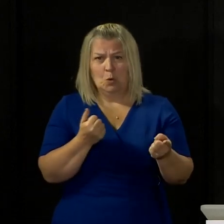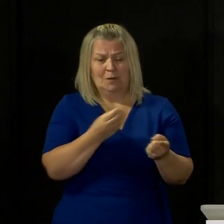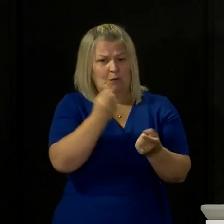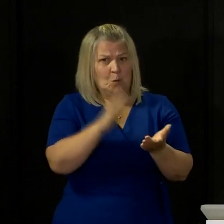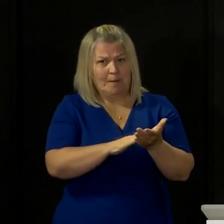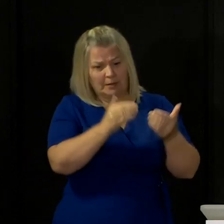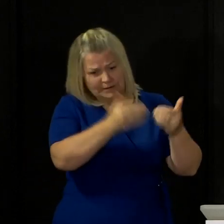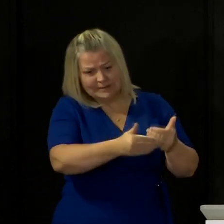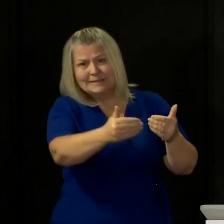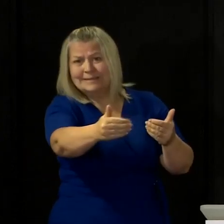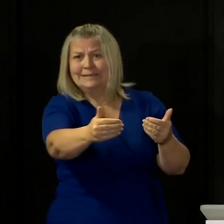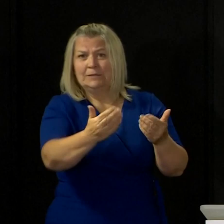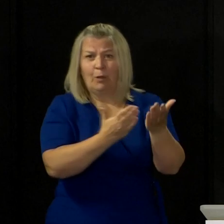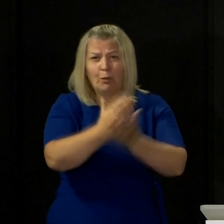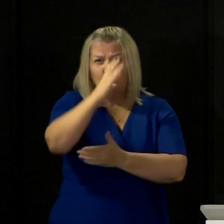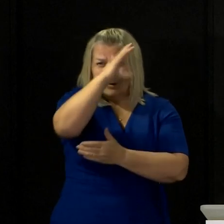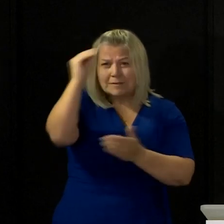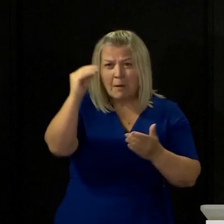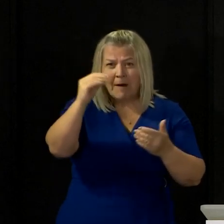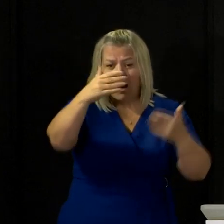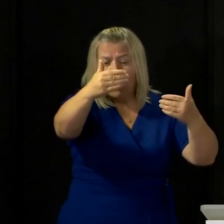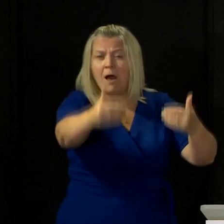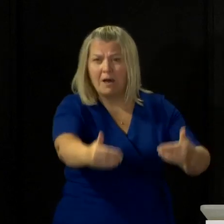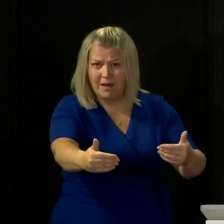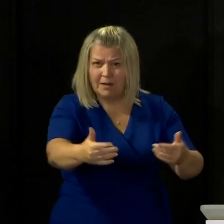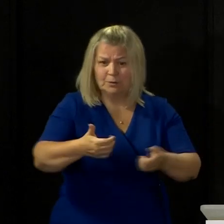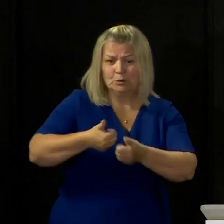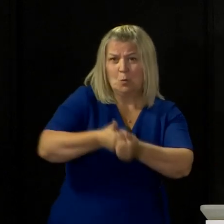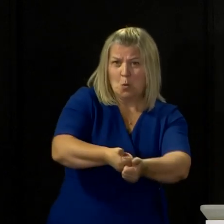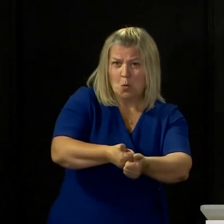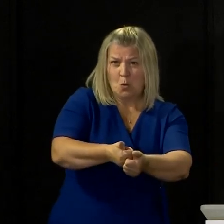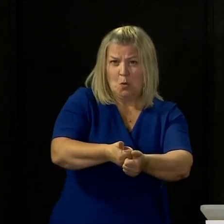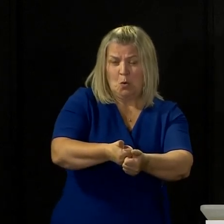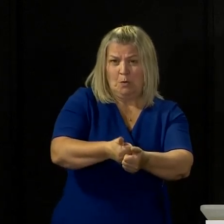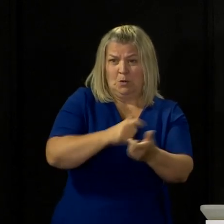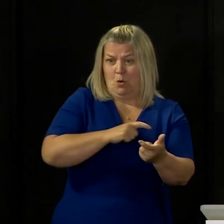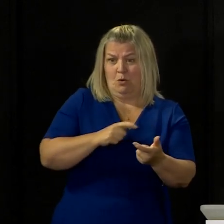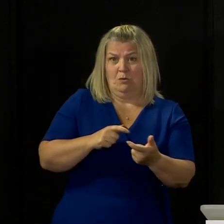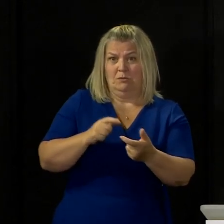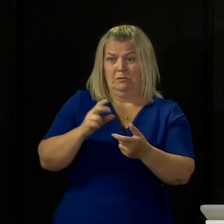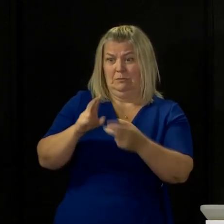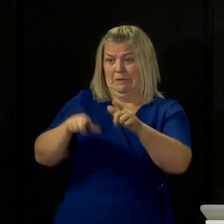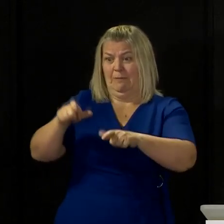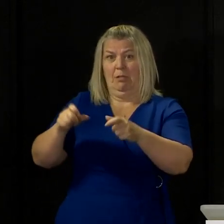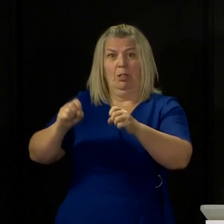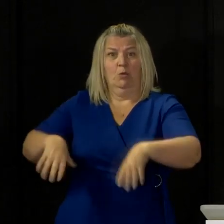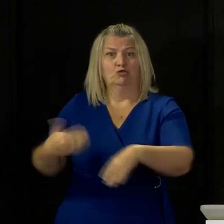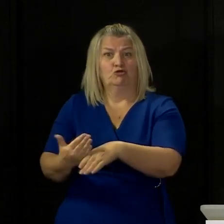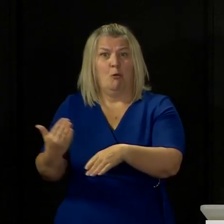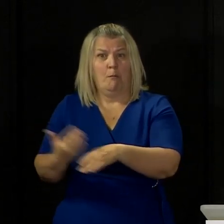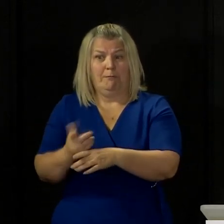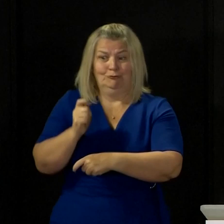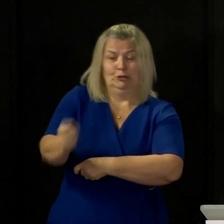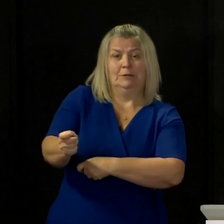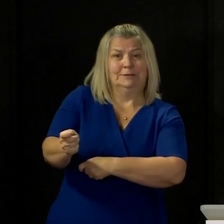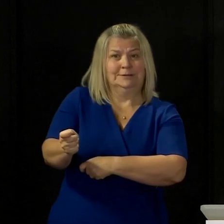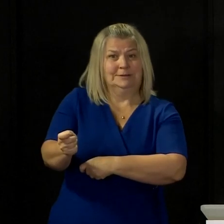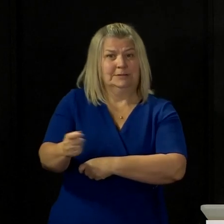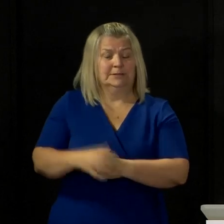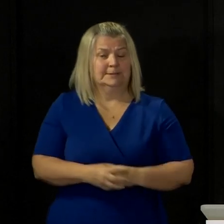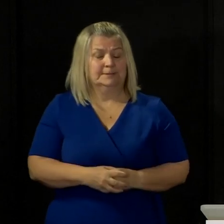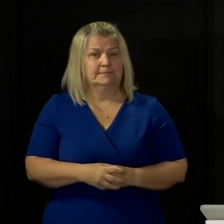months, particularly in the summer season, to help them through it. So what additional support will you give them, and indeed those who now face redundancy in this industry?